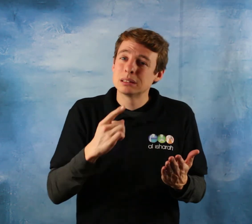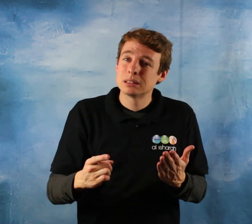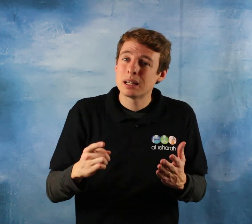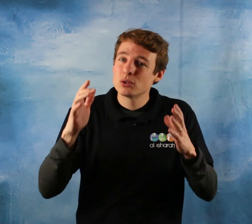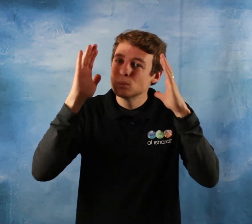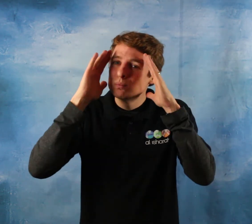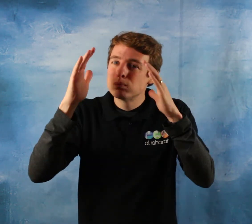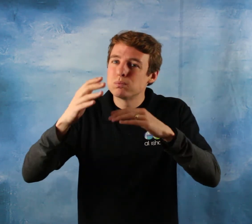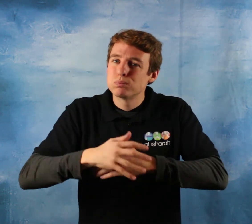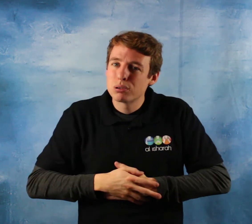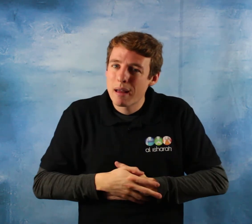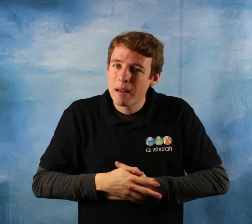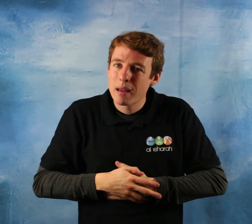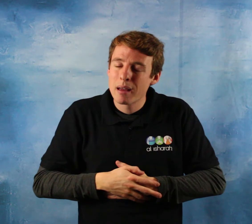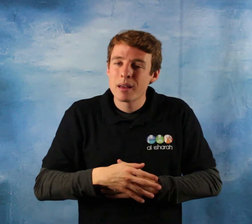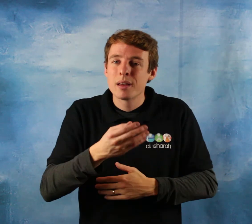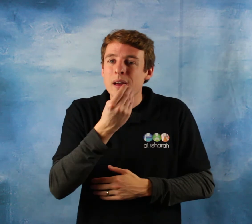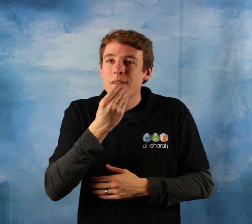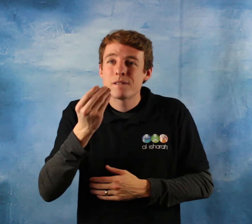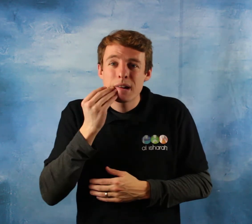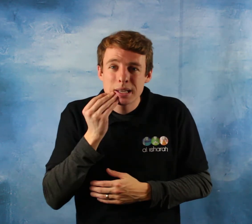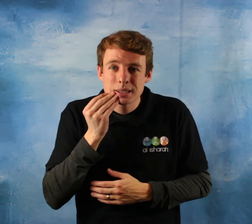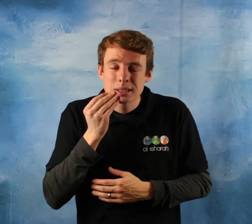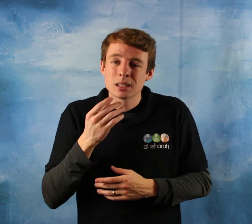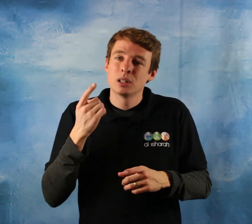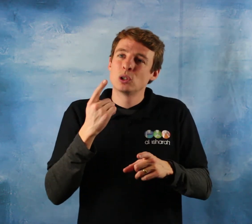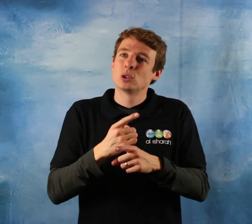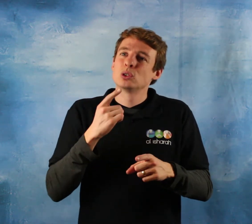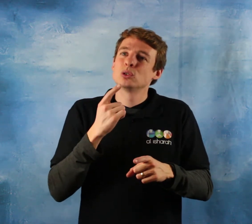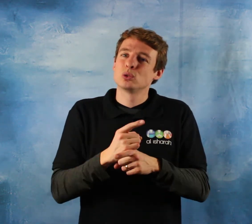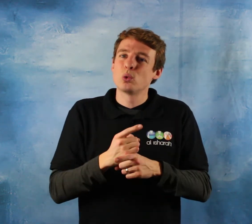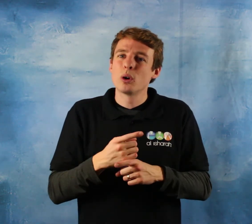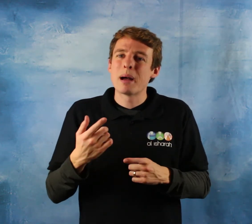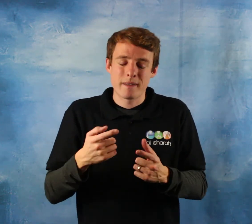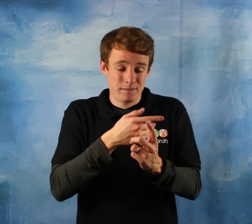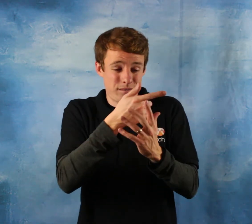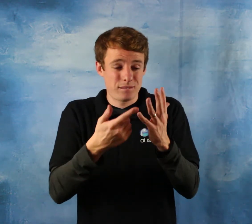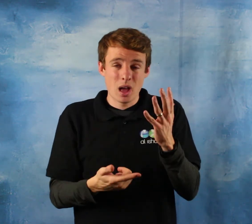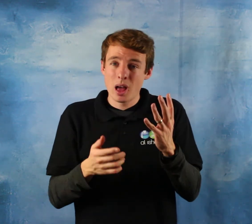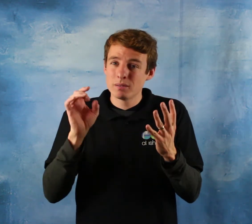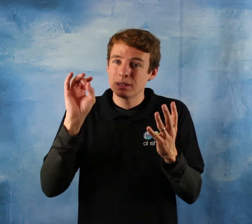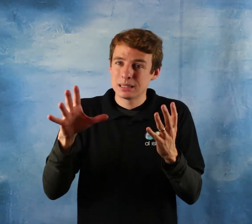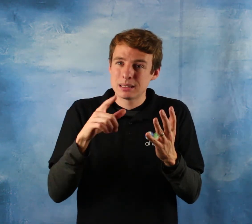establish prayer and give zakah and obey Allah and his messenger those Allah will have mercy upon